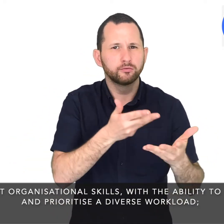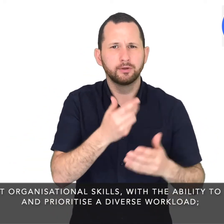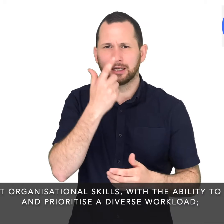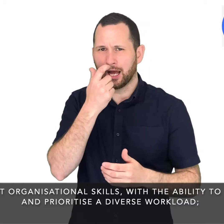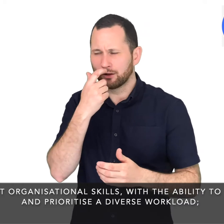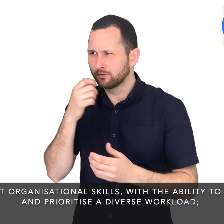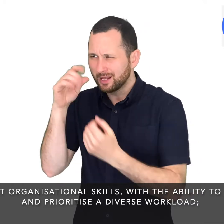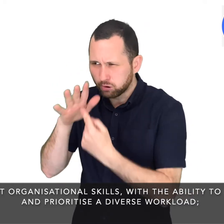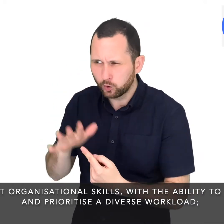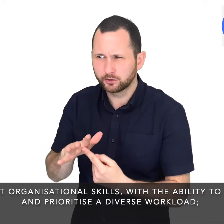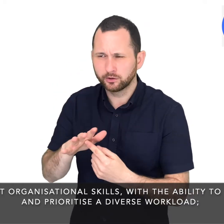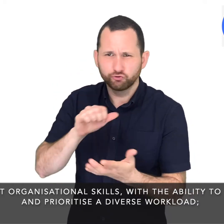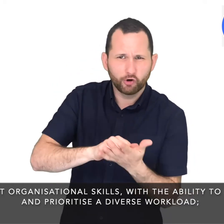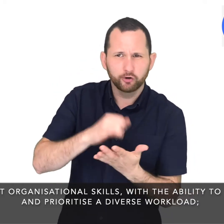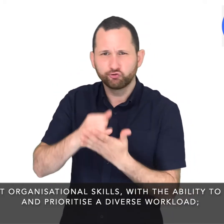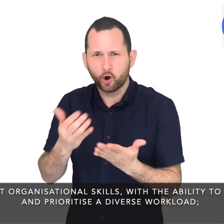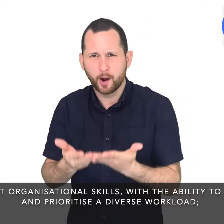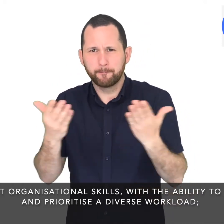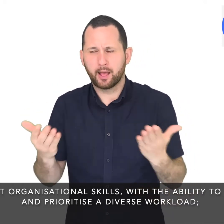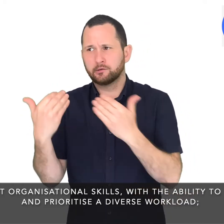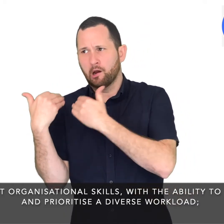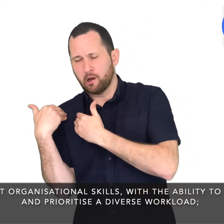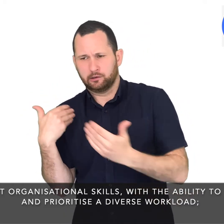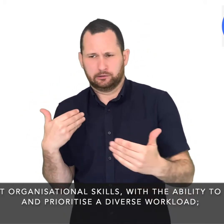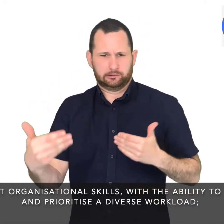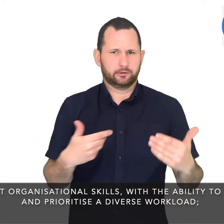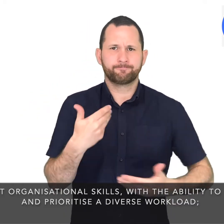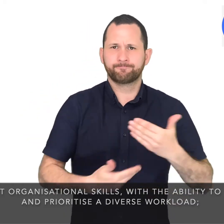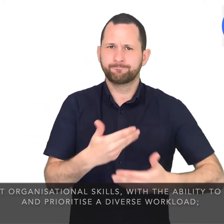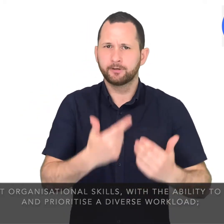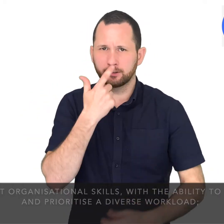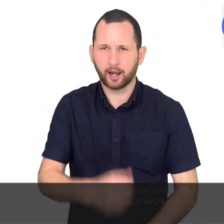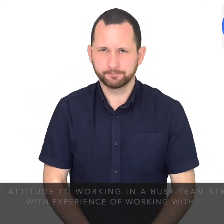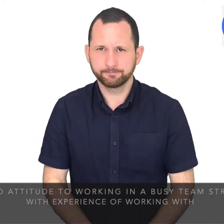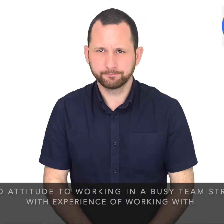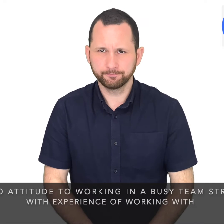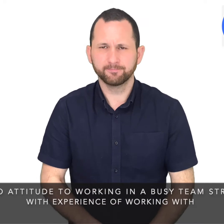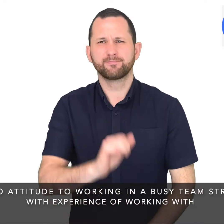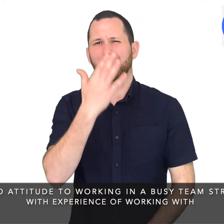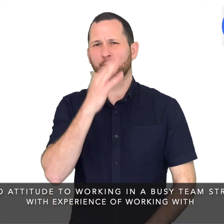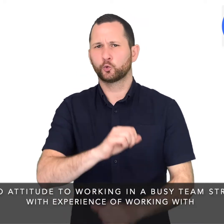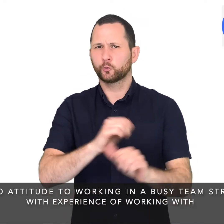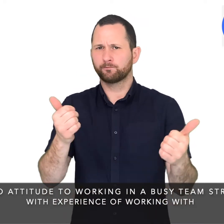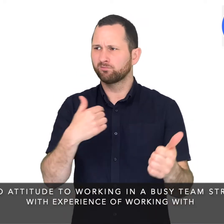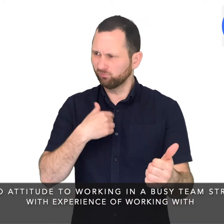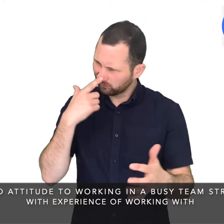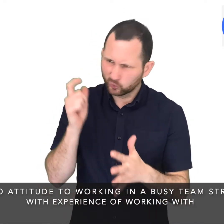ability to balance and prioritise a diverse workload. A can-do attitude to working in a busy team